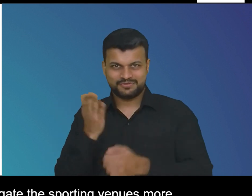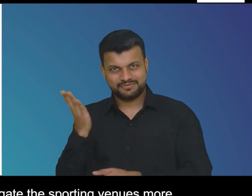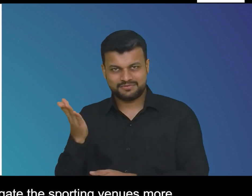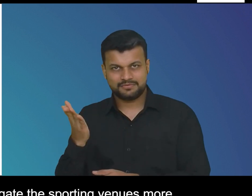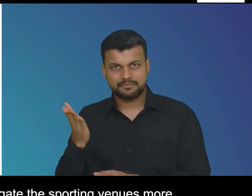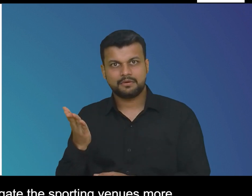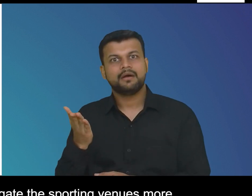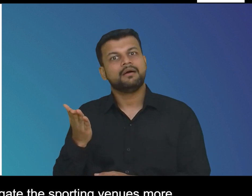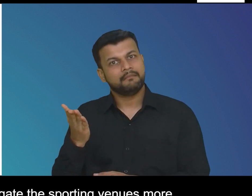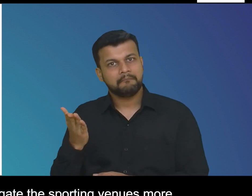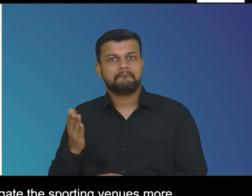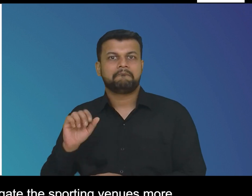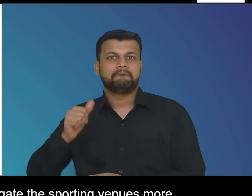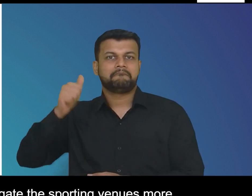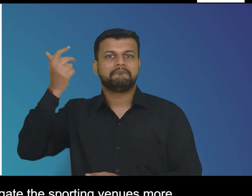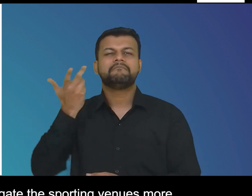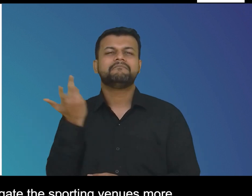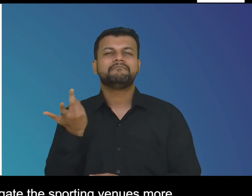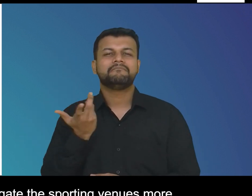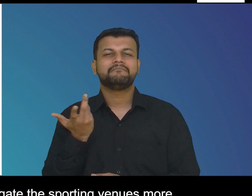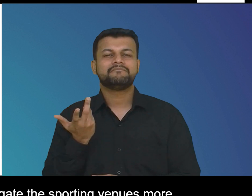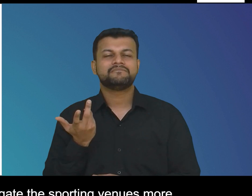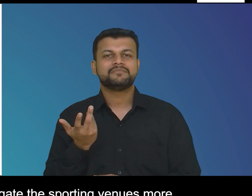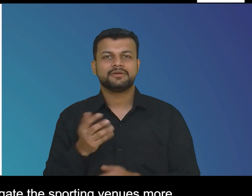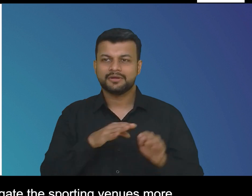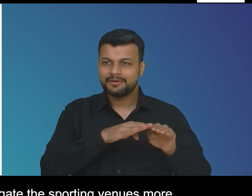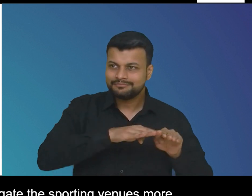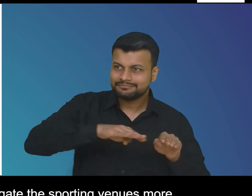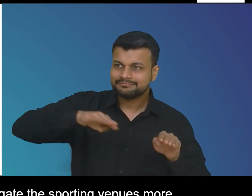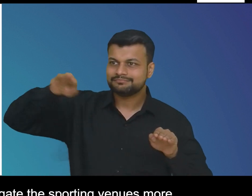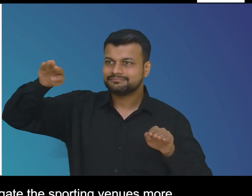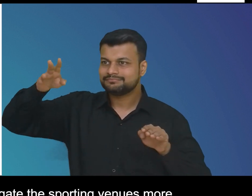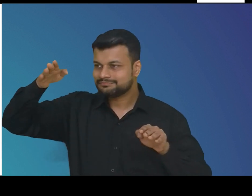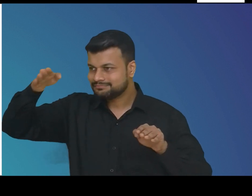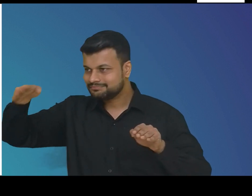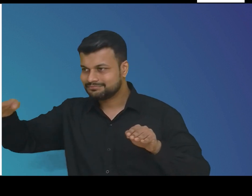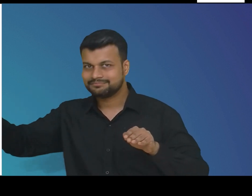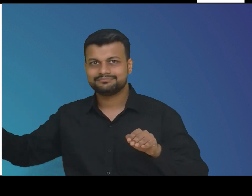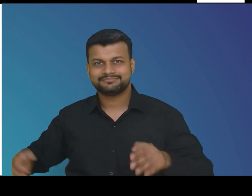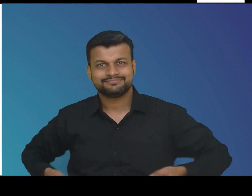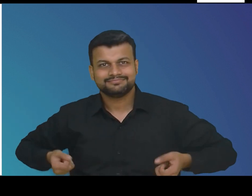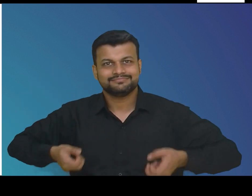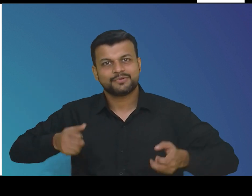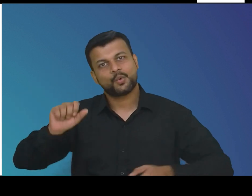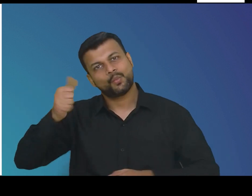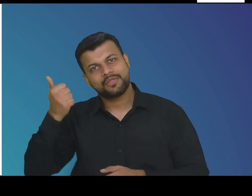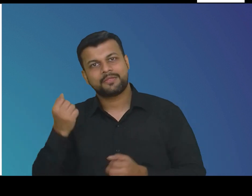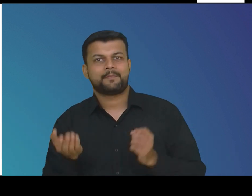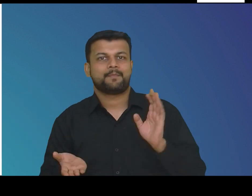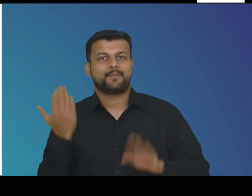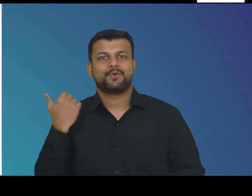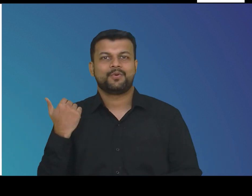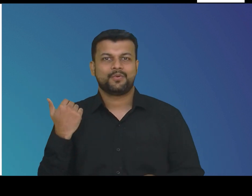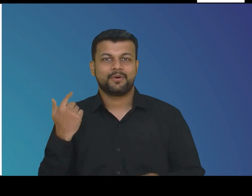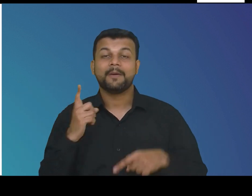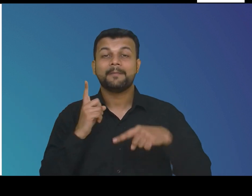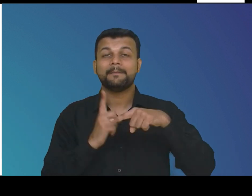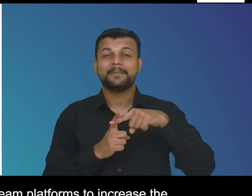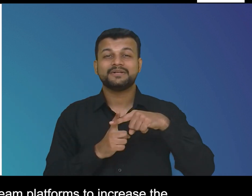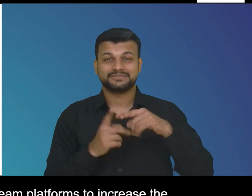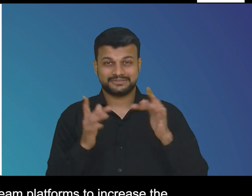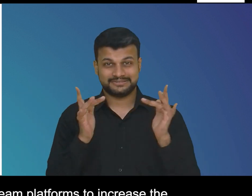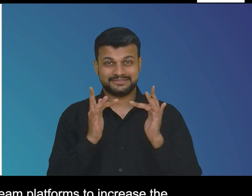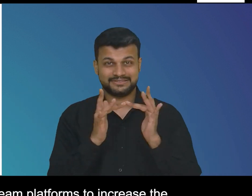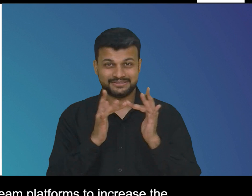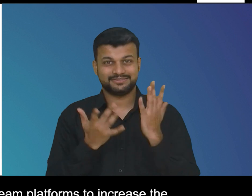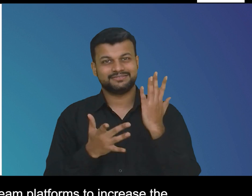and athletes could navigate sporting venues more easily it also brought visibility with more media channels airing